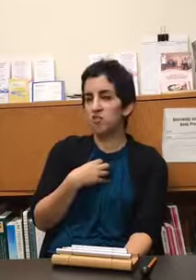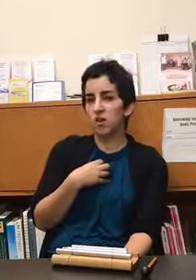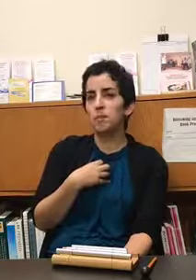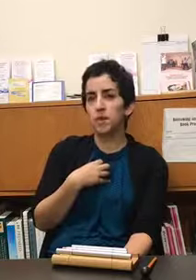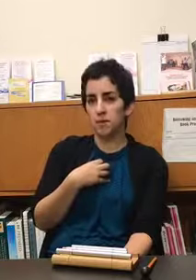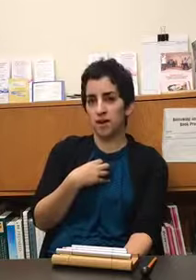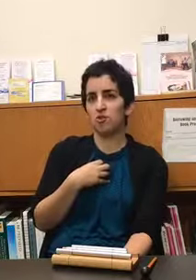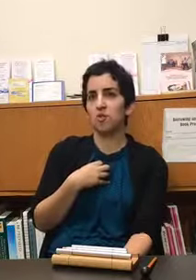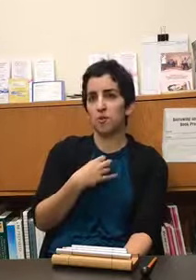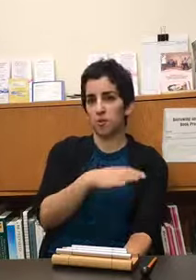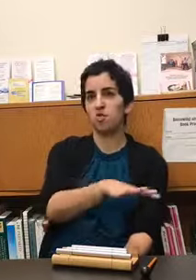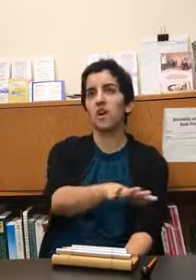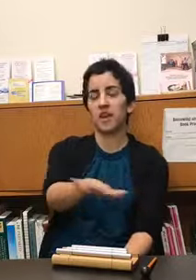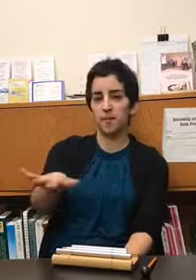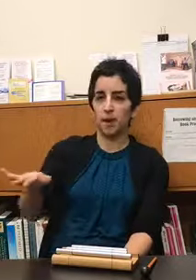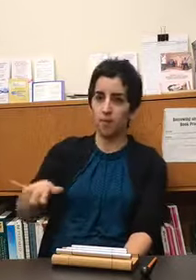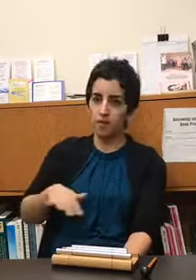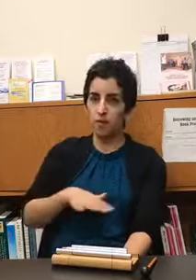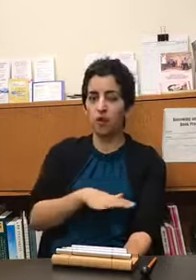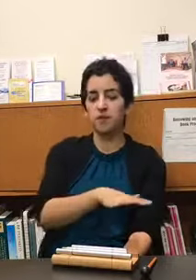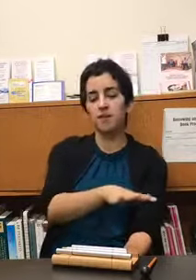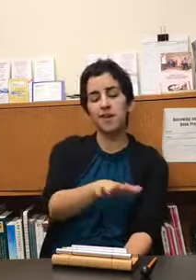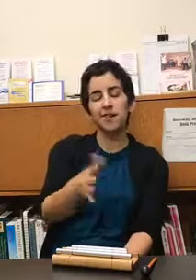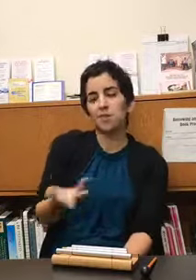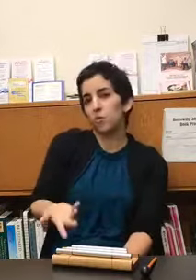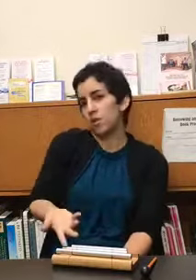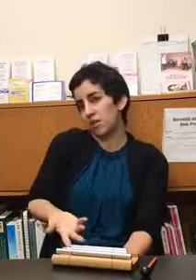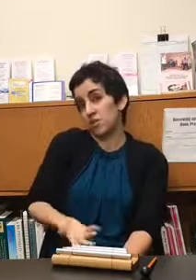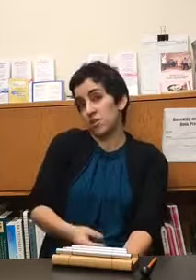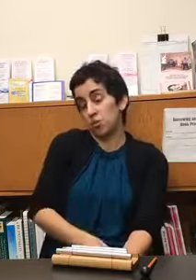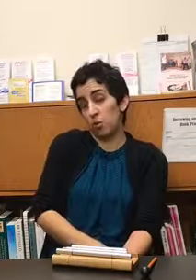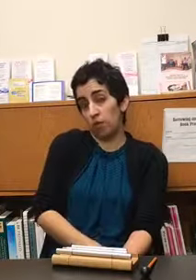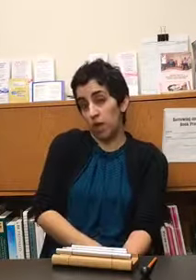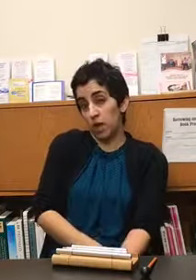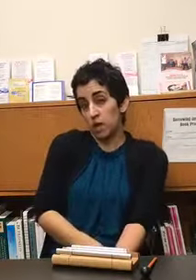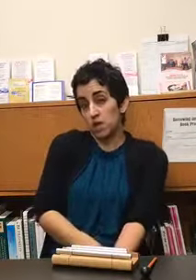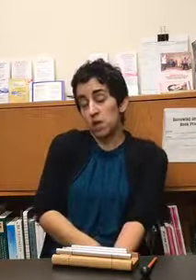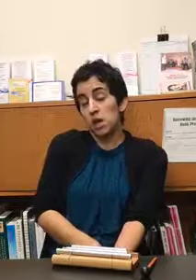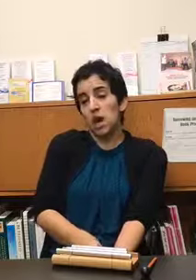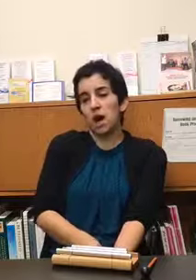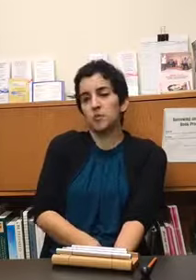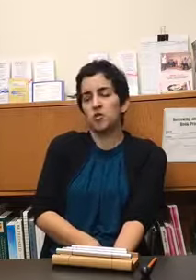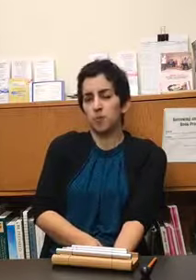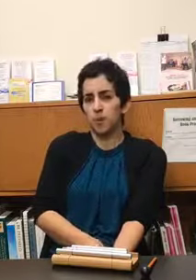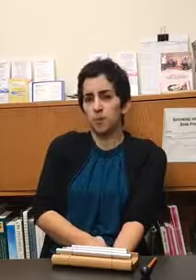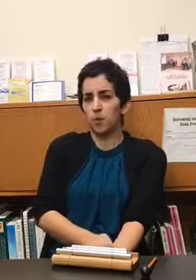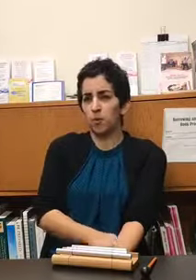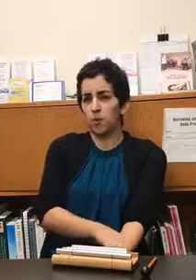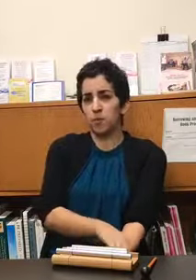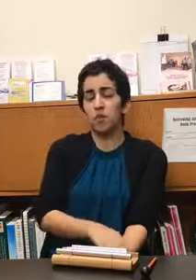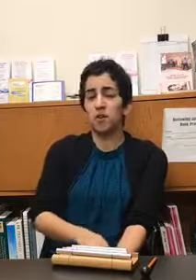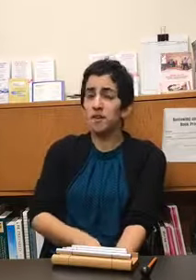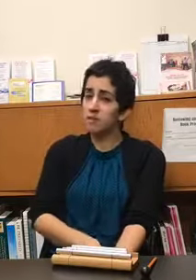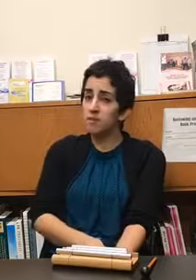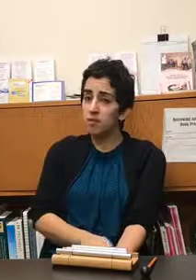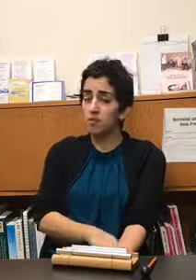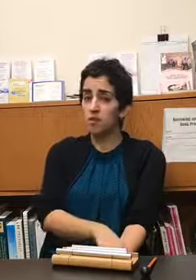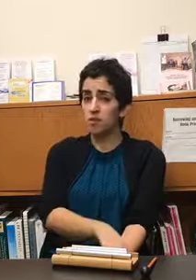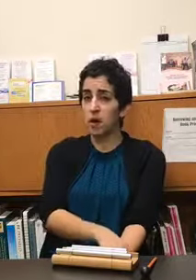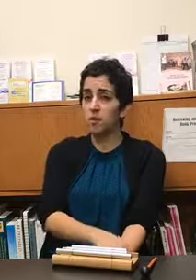just comes up naturally when we're talking about mindfulness and again that's a really individual thing um certain people can be very sensitive to certain smells